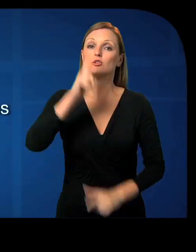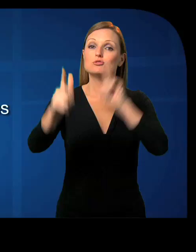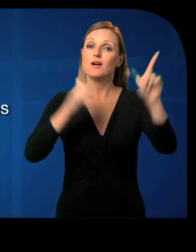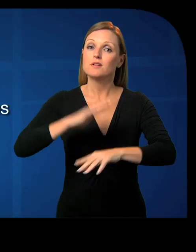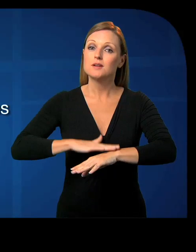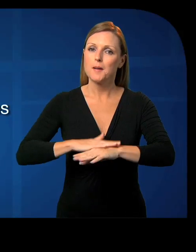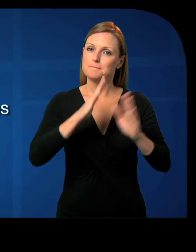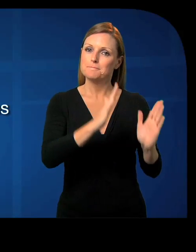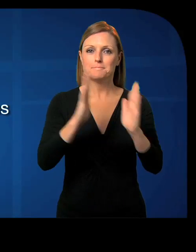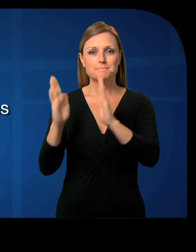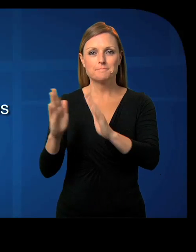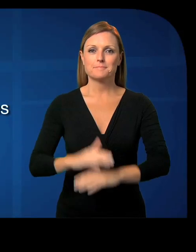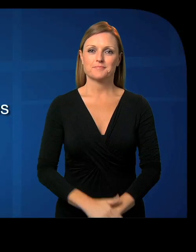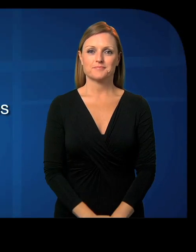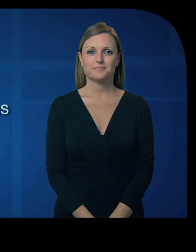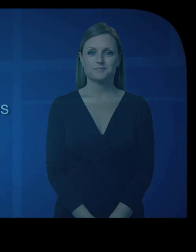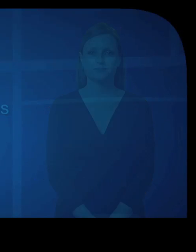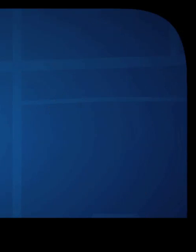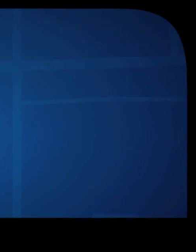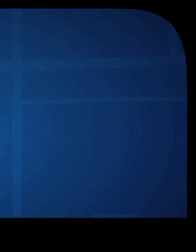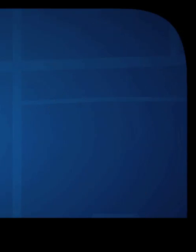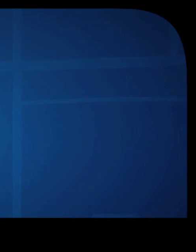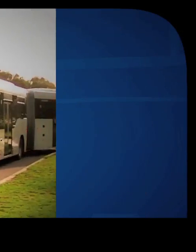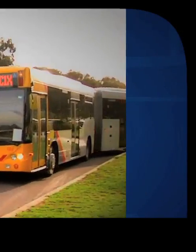Travelling at peak and interpeak times.